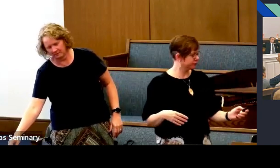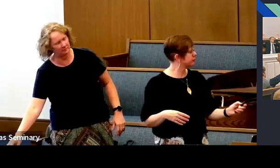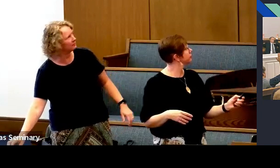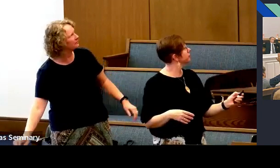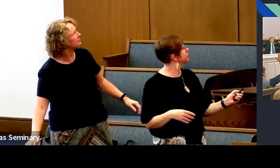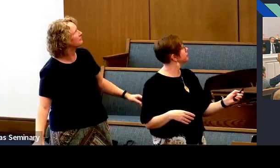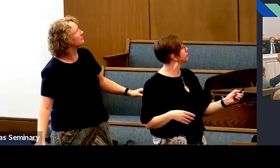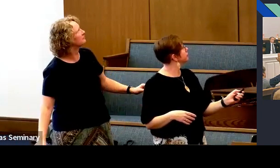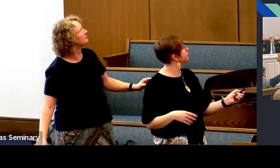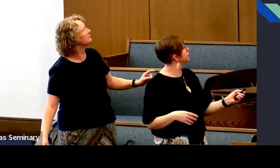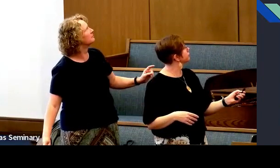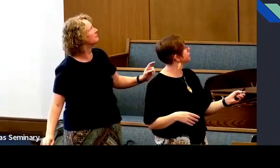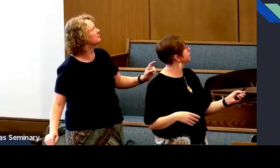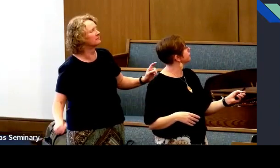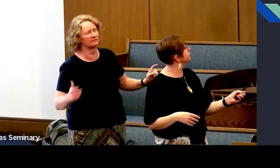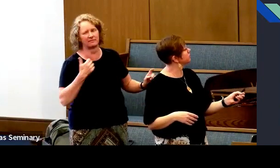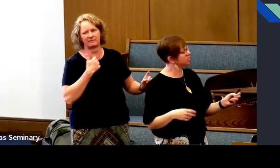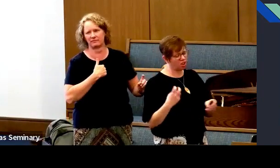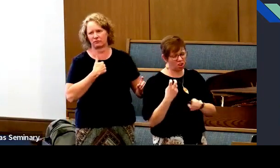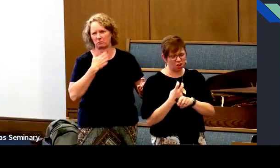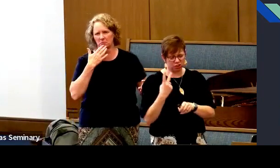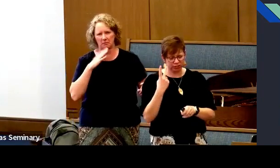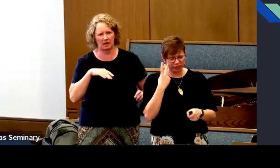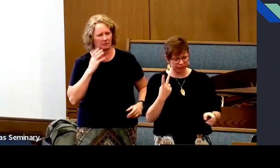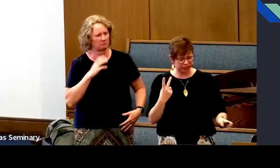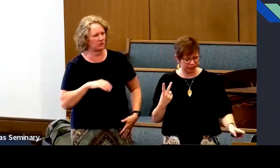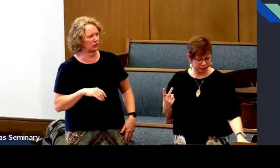Our next slide will show you a little drop-down.